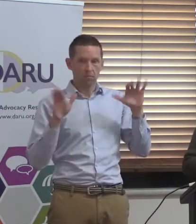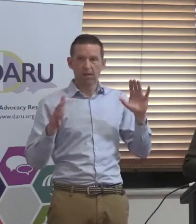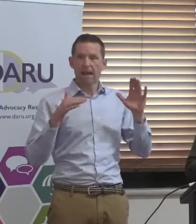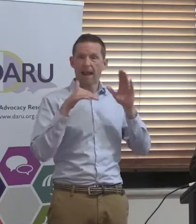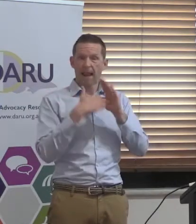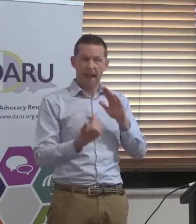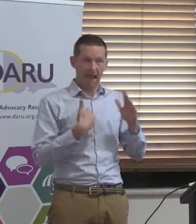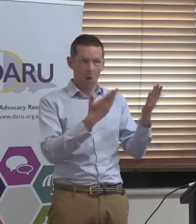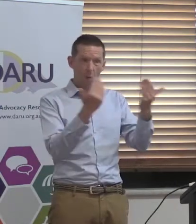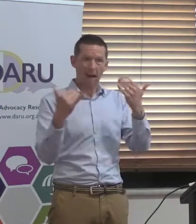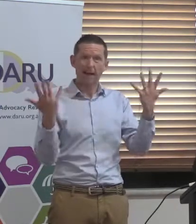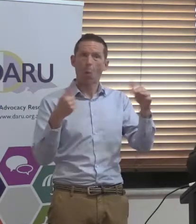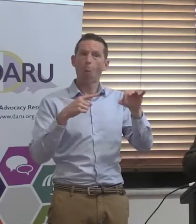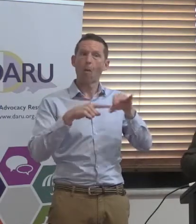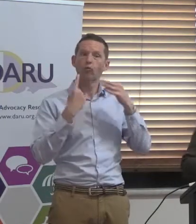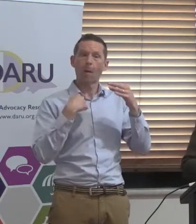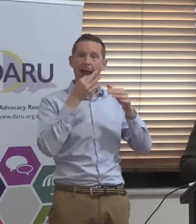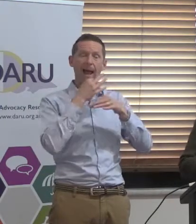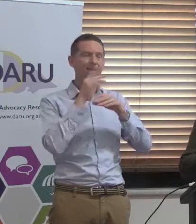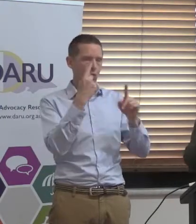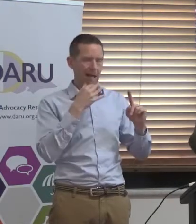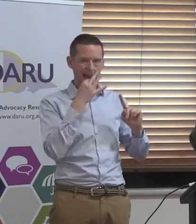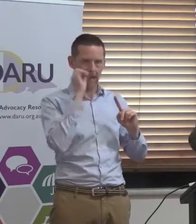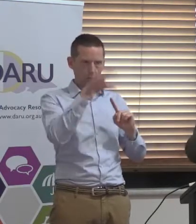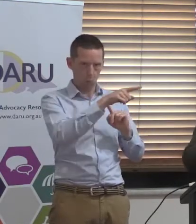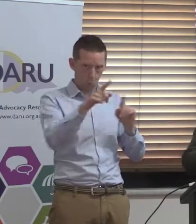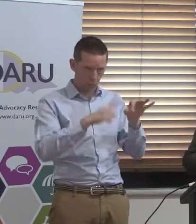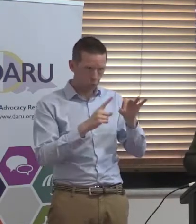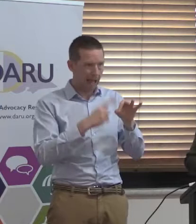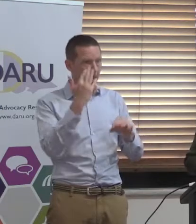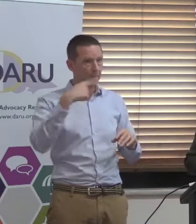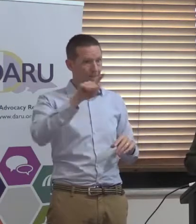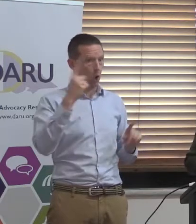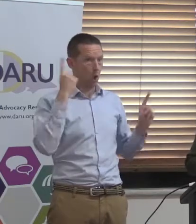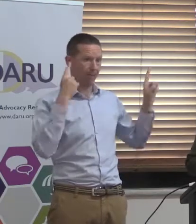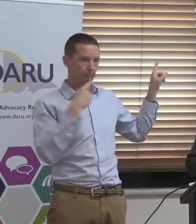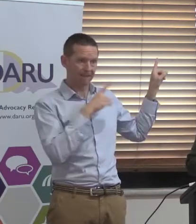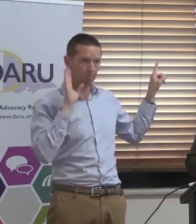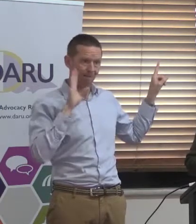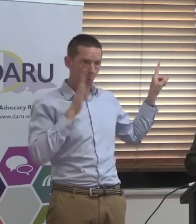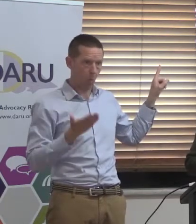questions for us and ask you all a question. How many of you in the room have actually heard of this before?